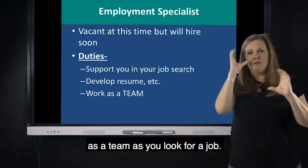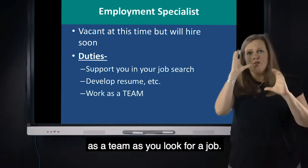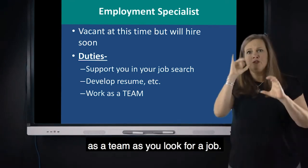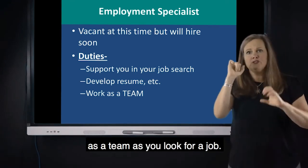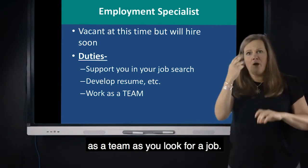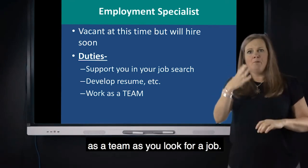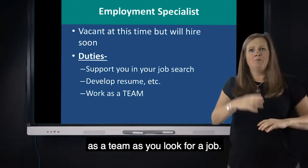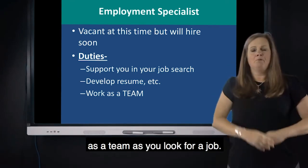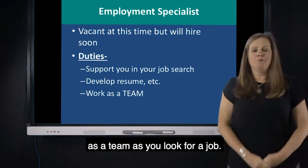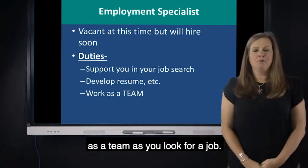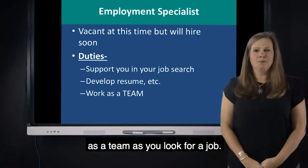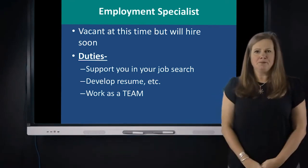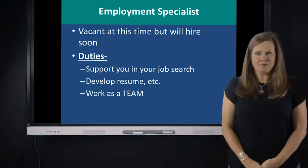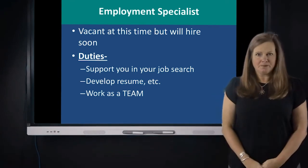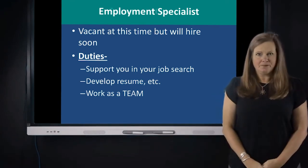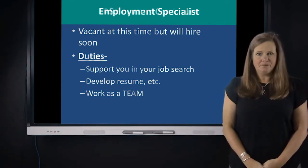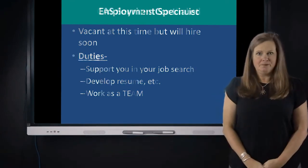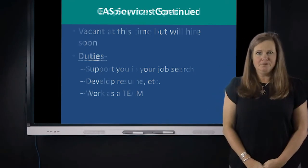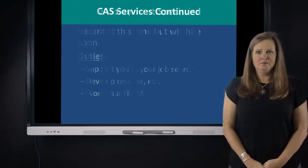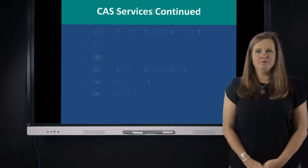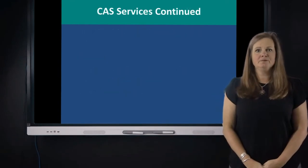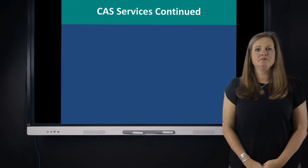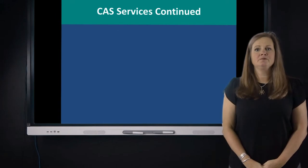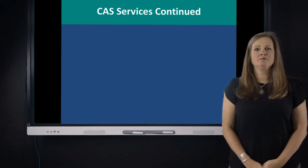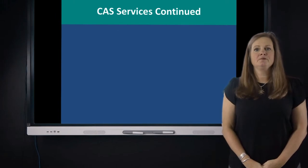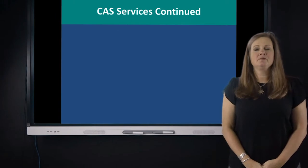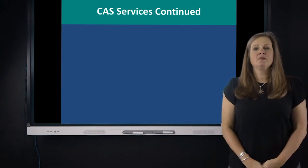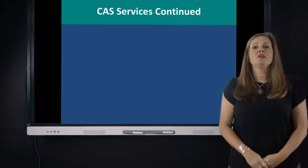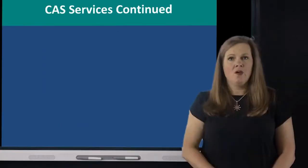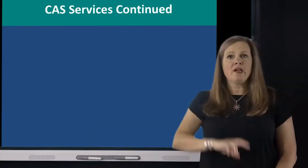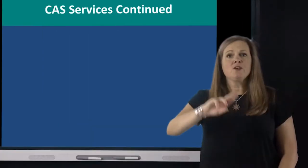they can help you in searching for a job.